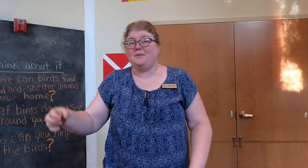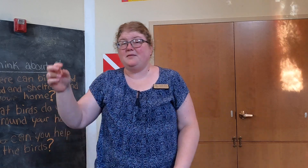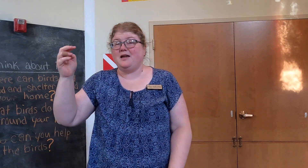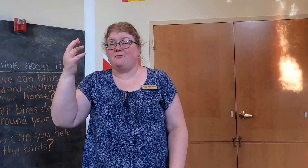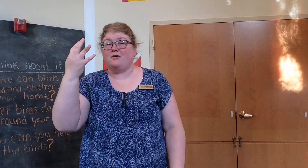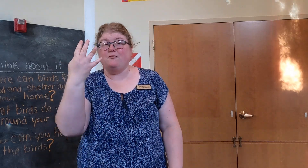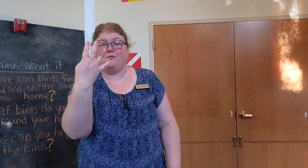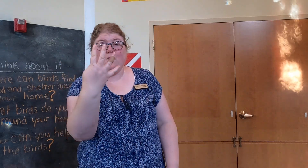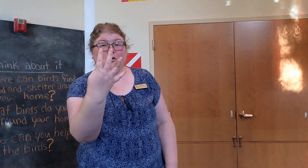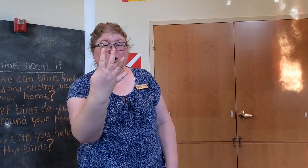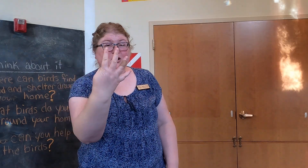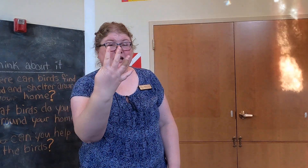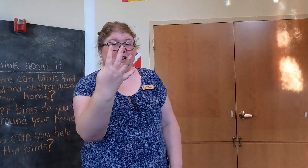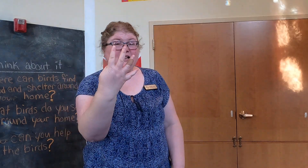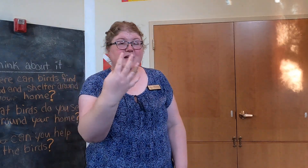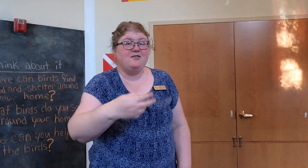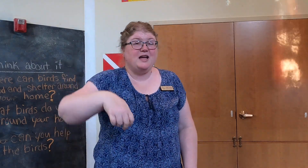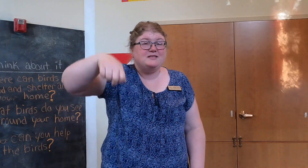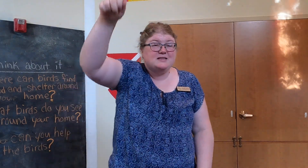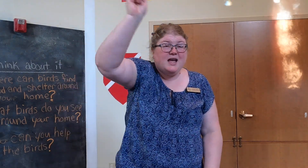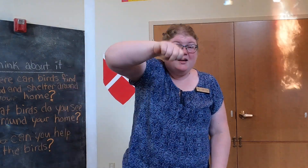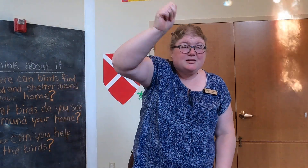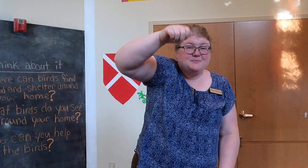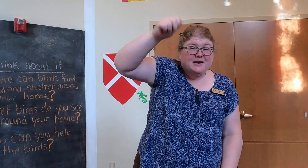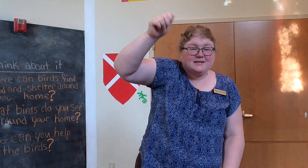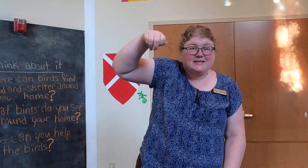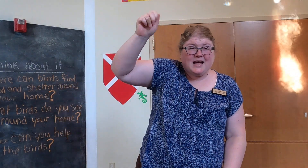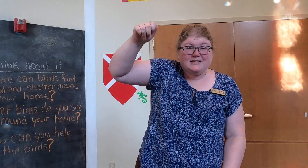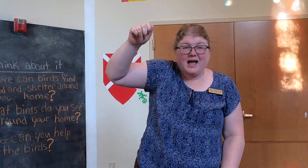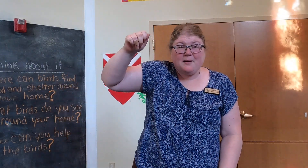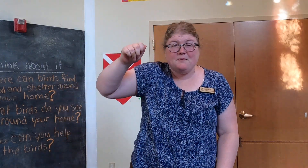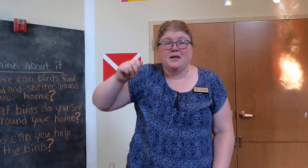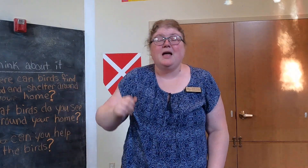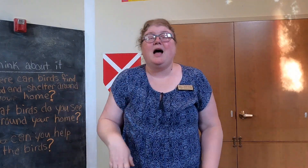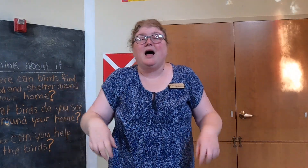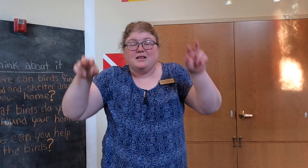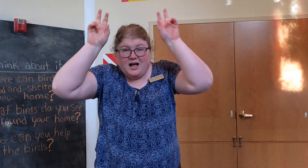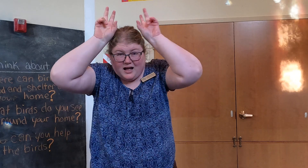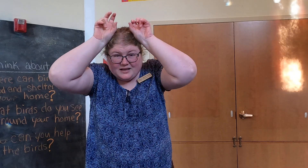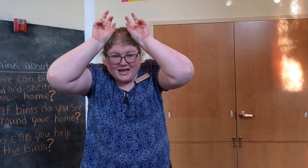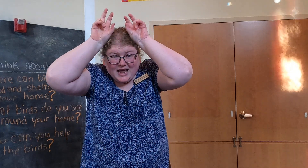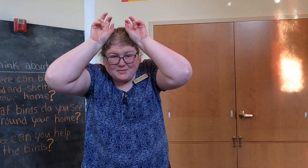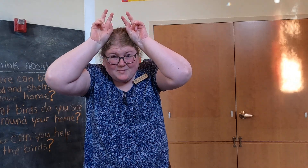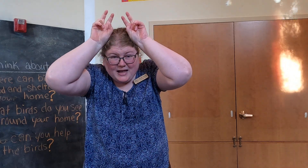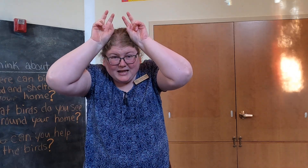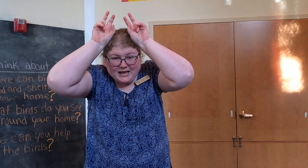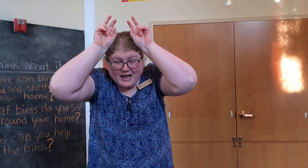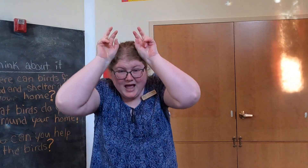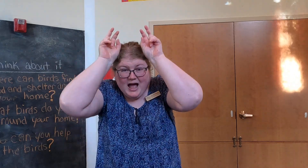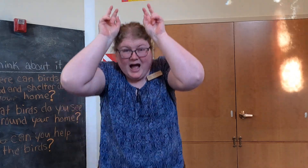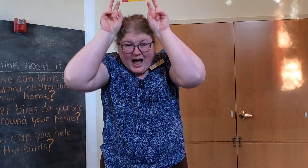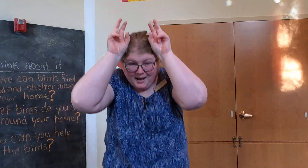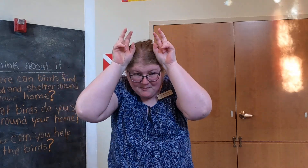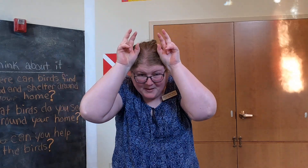there were four little donuts with sprinkles on top. Along came a bunny. Hap,